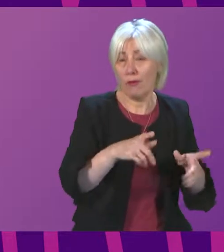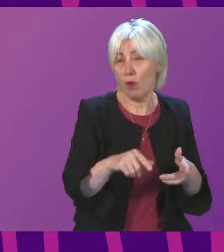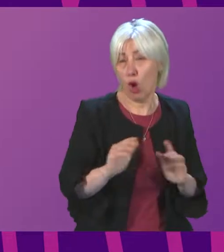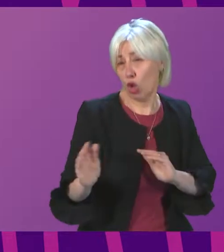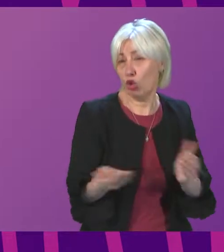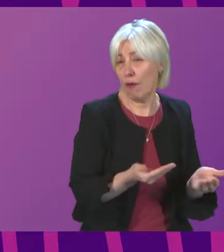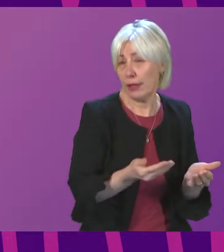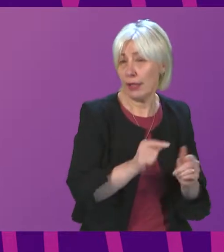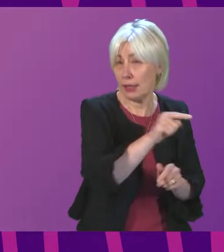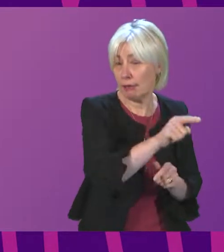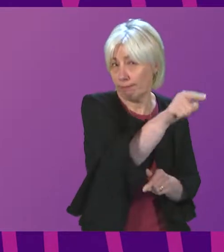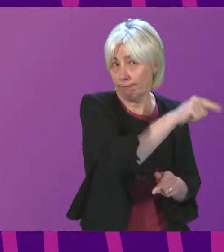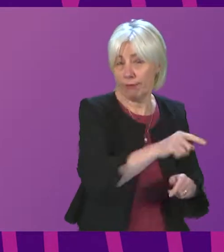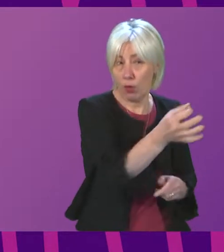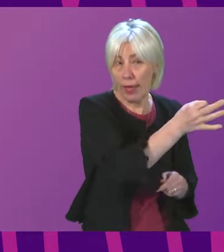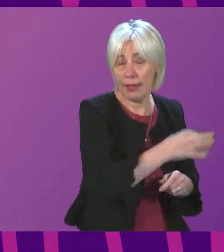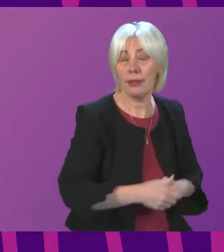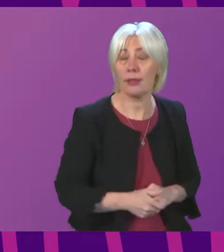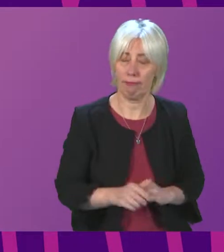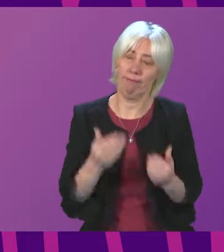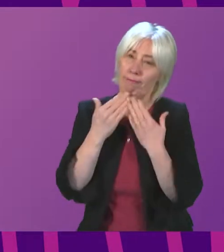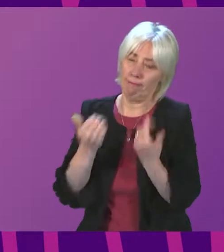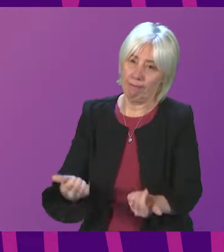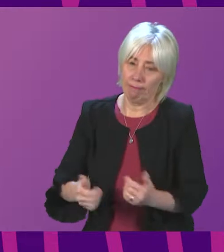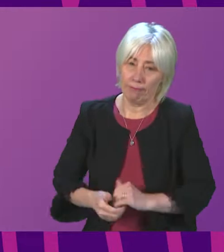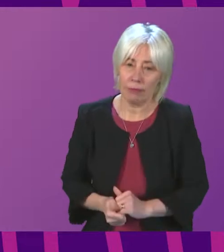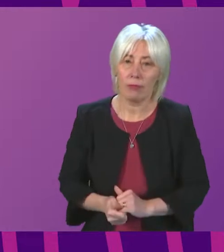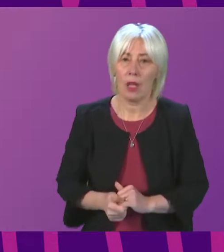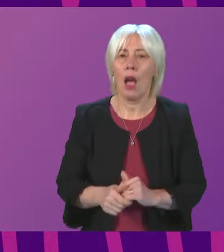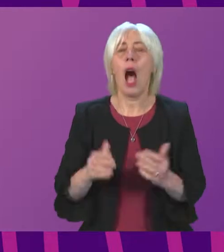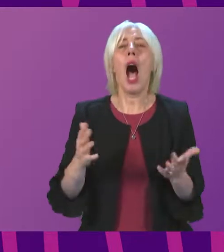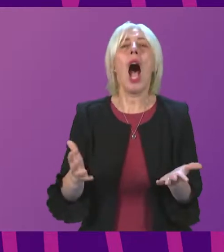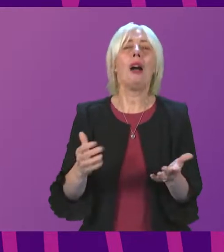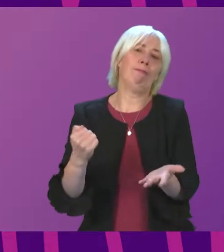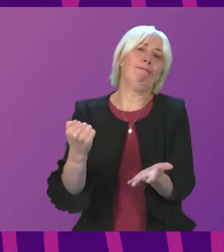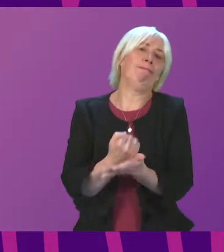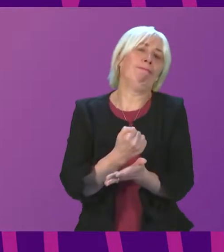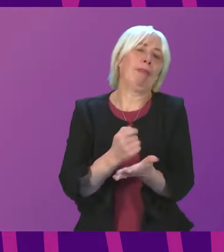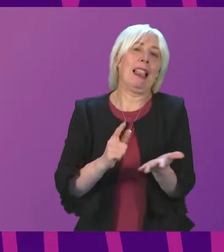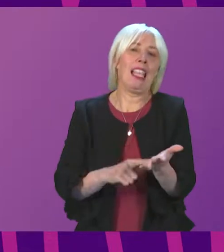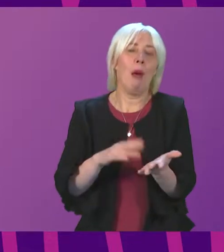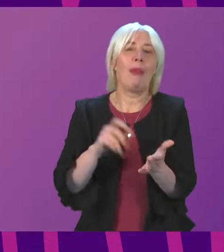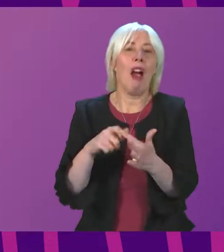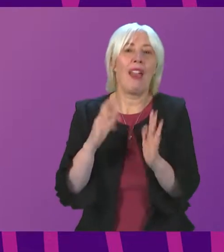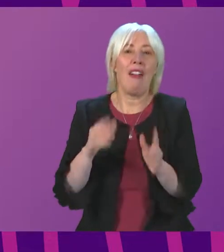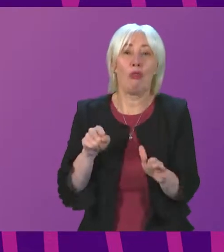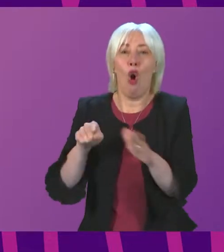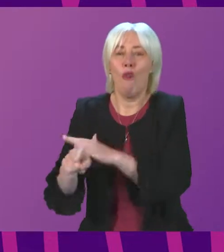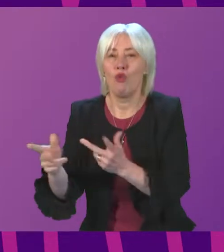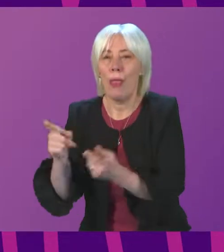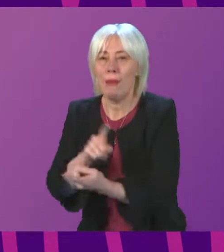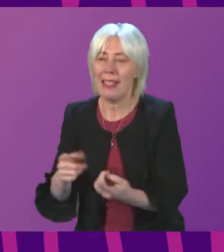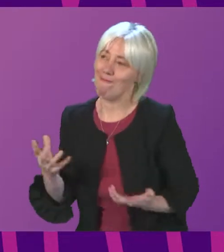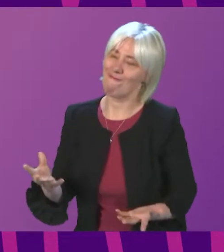very much, Mr Allen. In the interim, unfortunately, Mr MacArthur has been called to another meeting, so we do not have his further